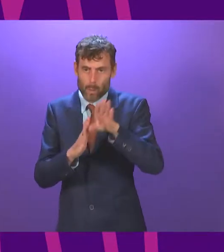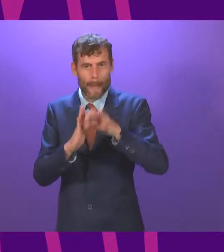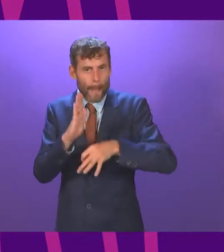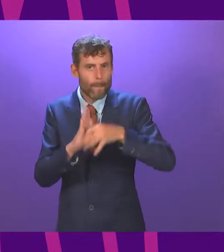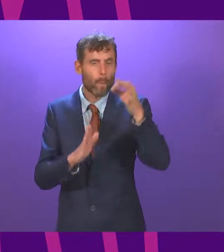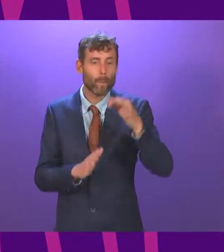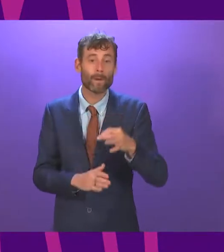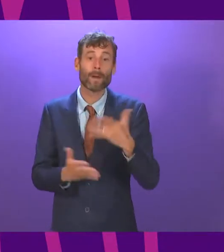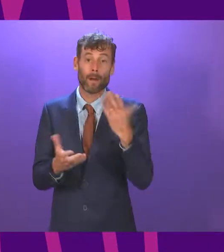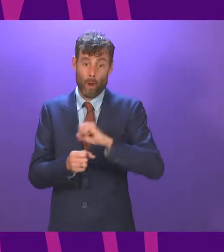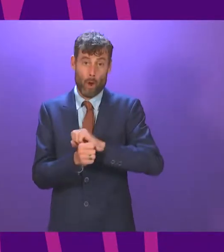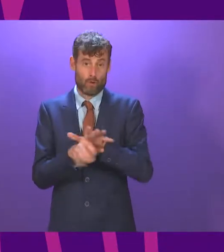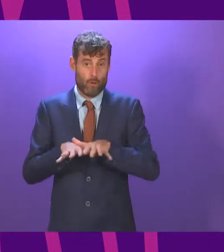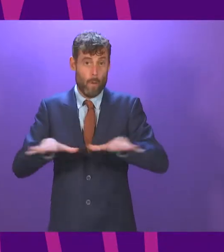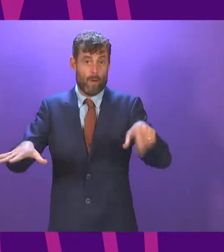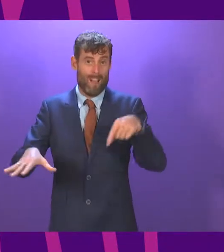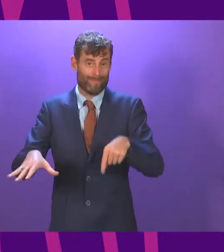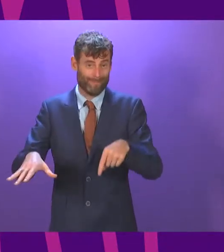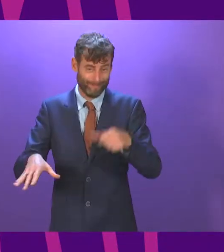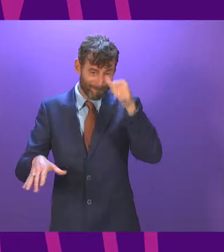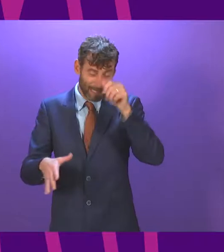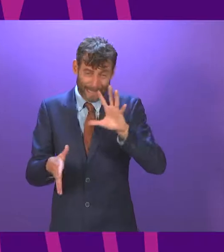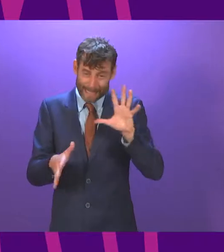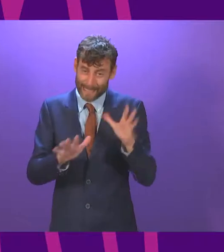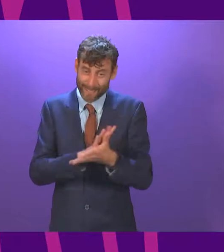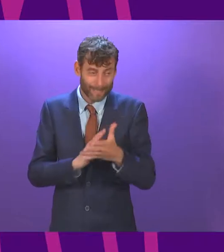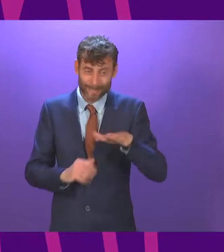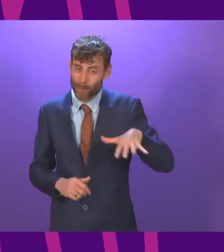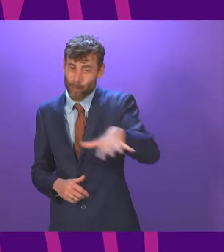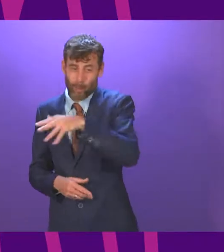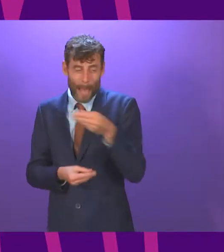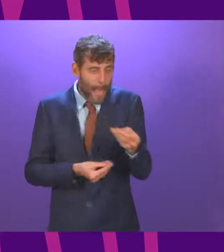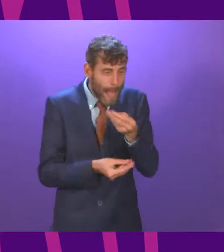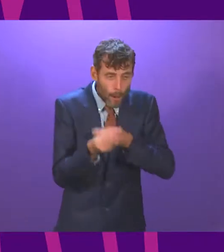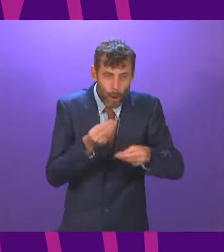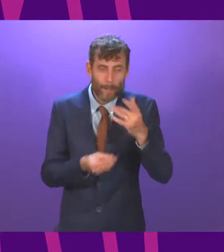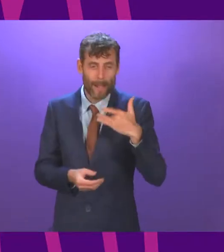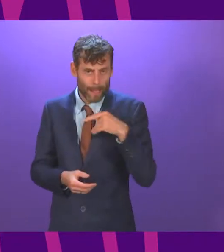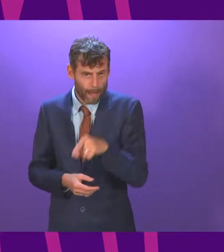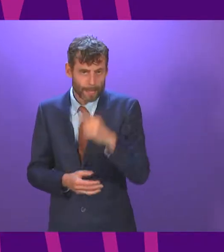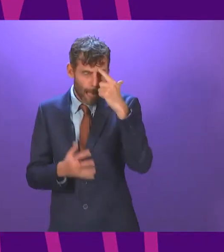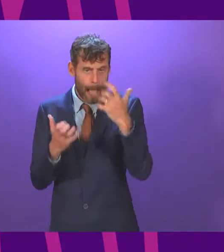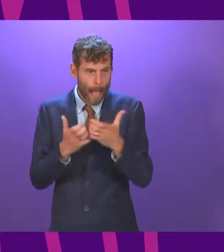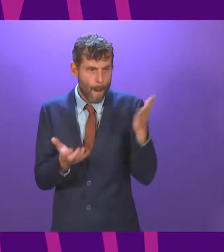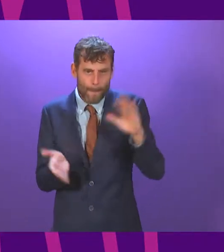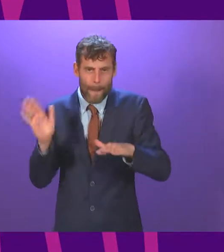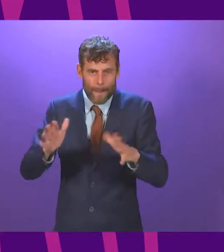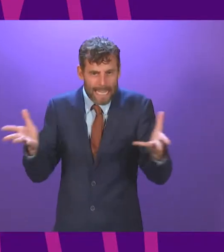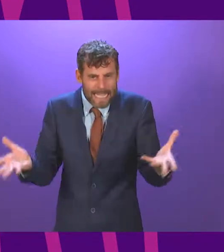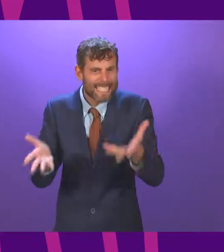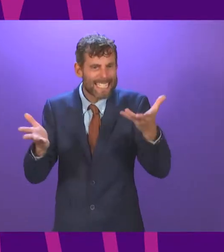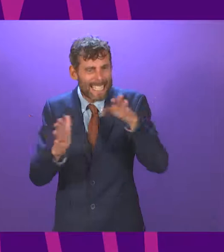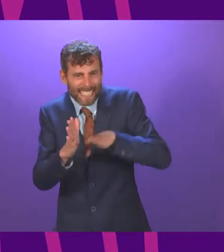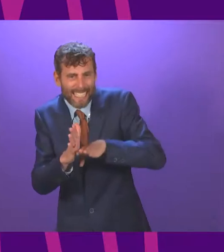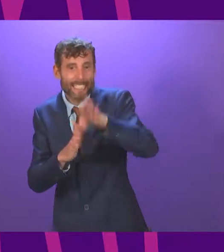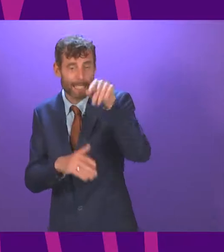pandemic is, of course, the urgent priority, and I welcome the ambitious and transformative measures that the SNP have delivered thus far. However,